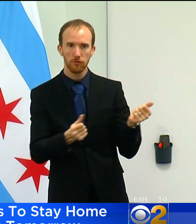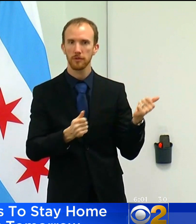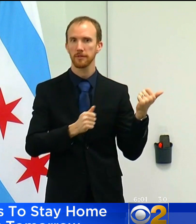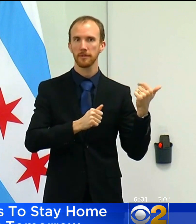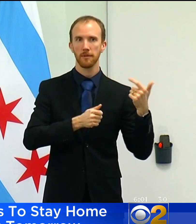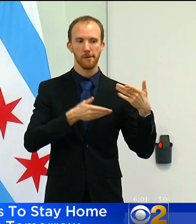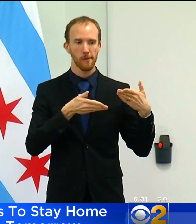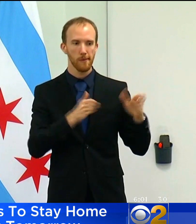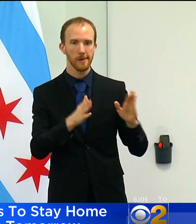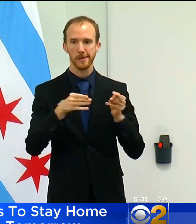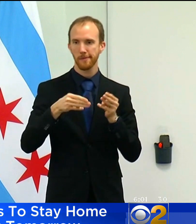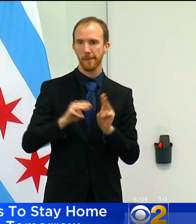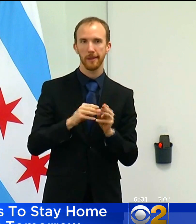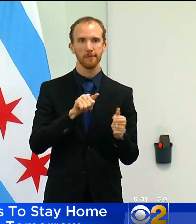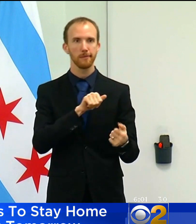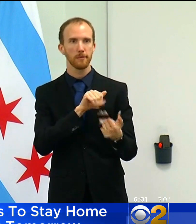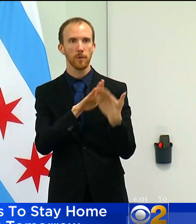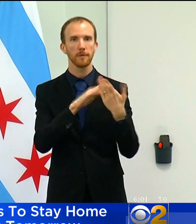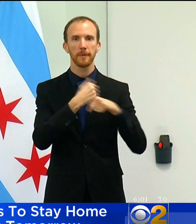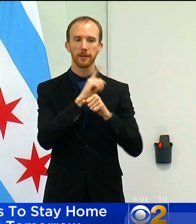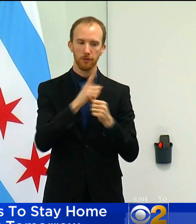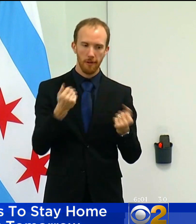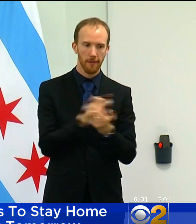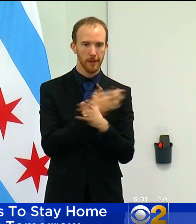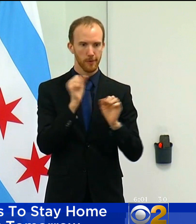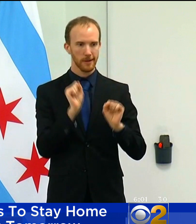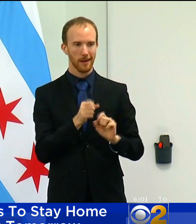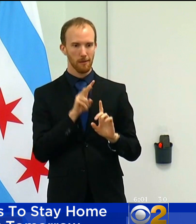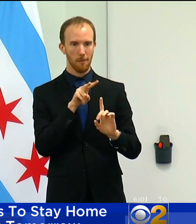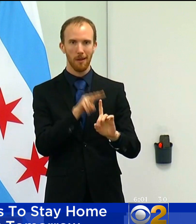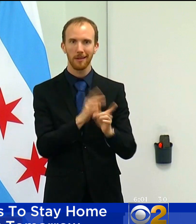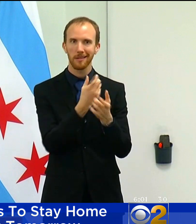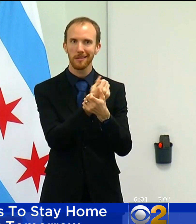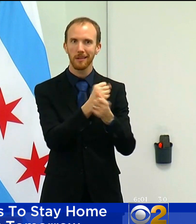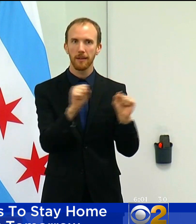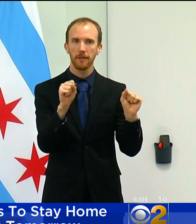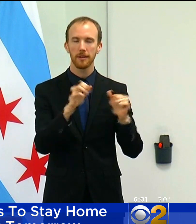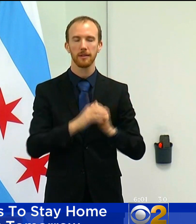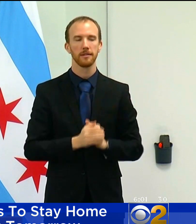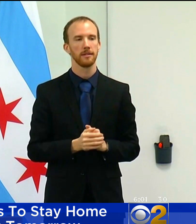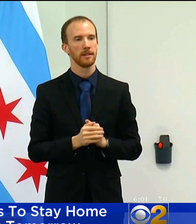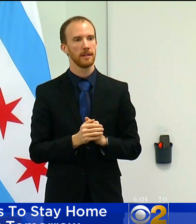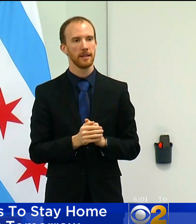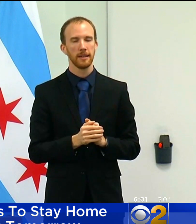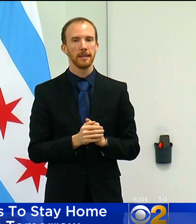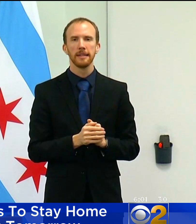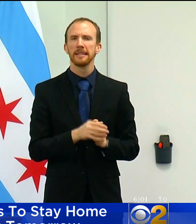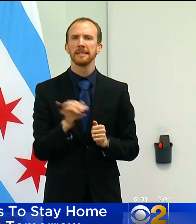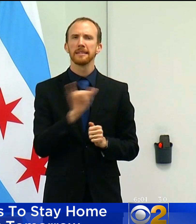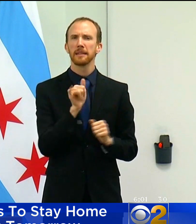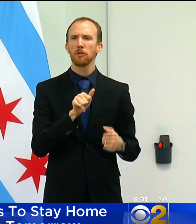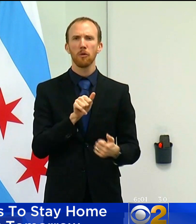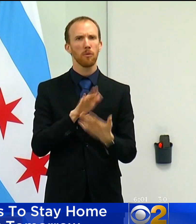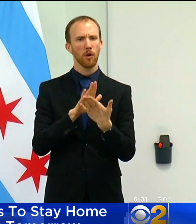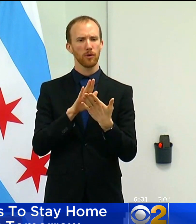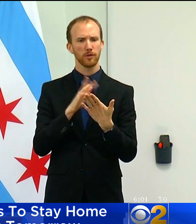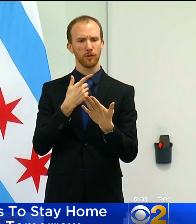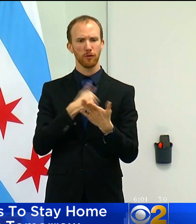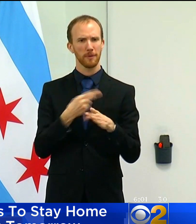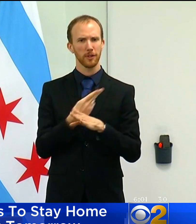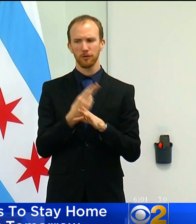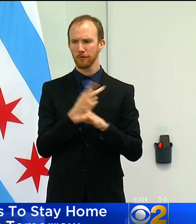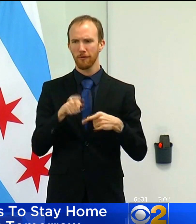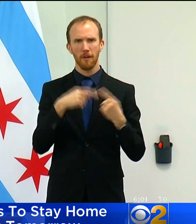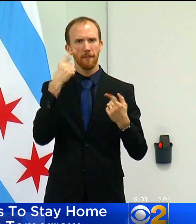ways to safely apply it throughout the system. This is the same approach we use to safely reopen